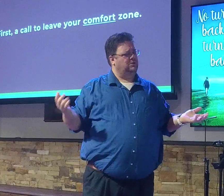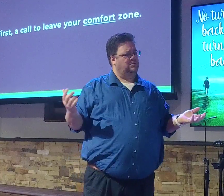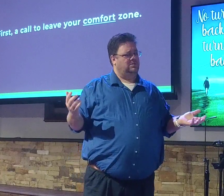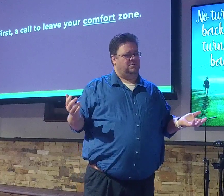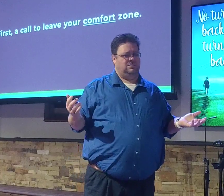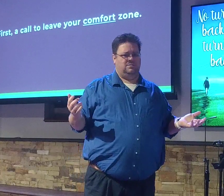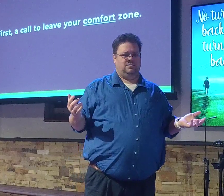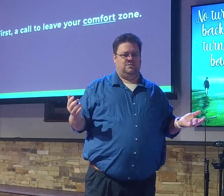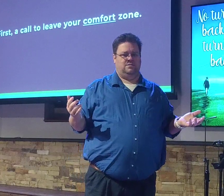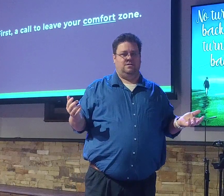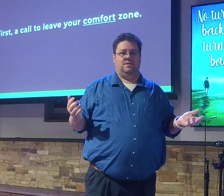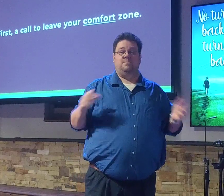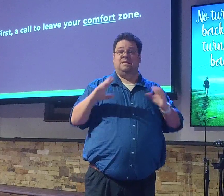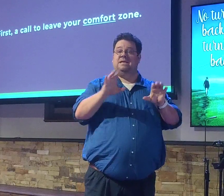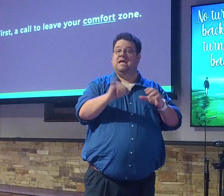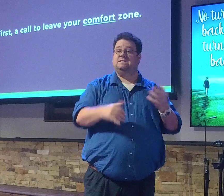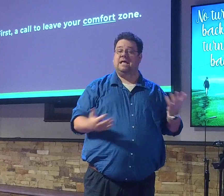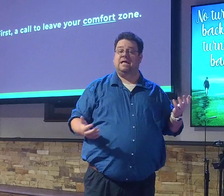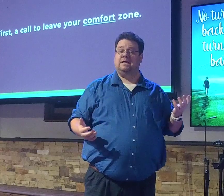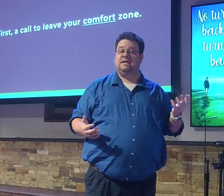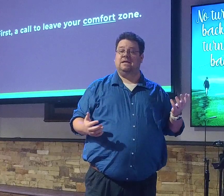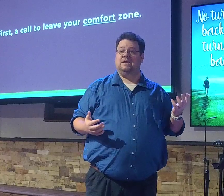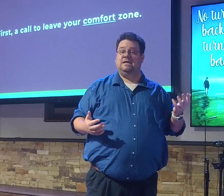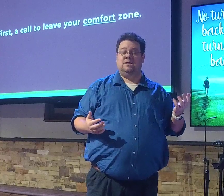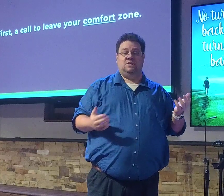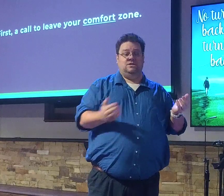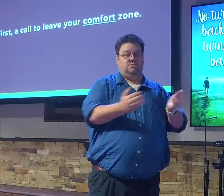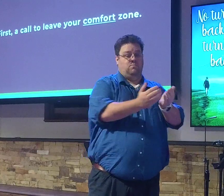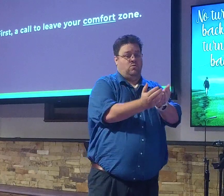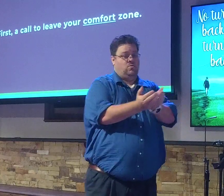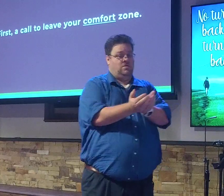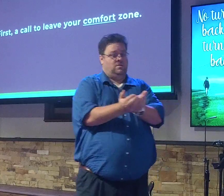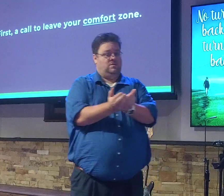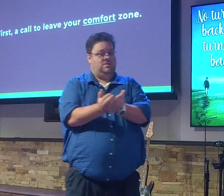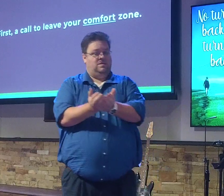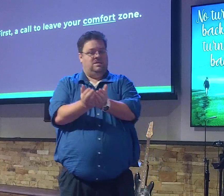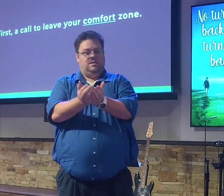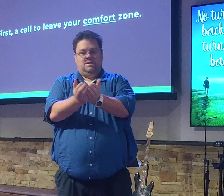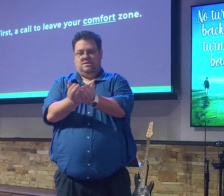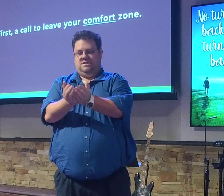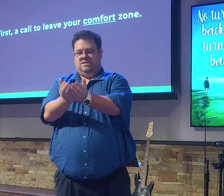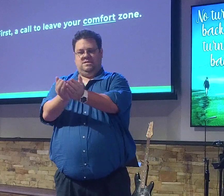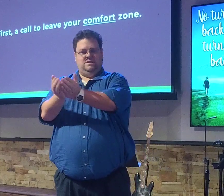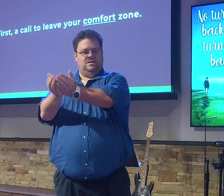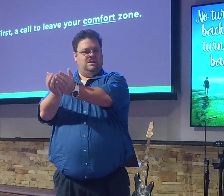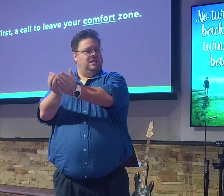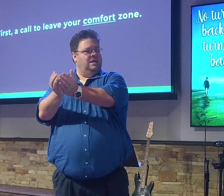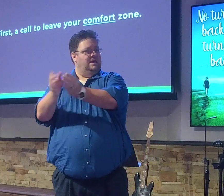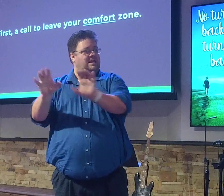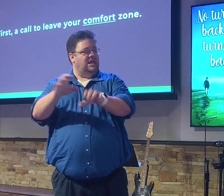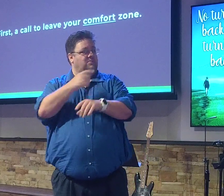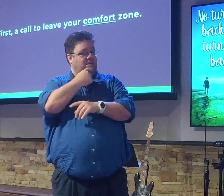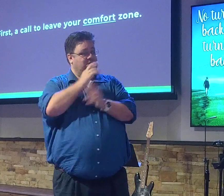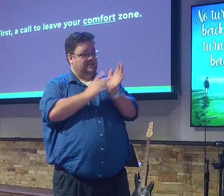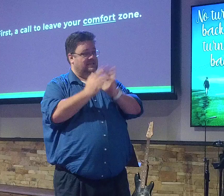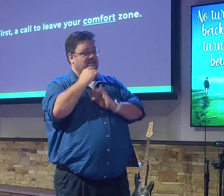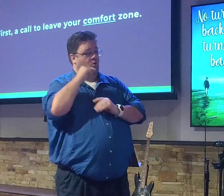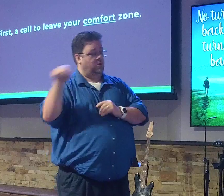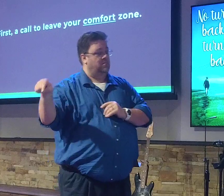But he does it. He thrusts out a little from the lamp. He does what Jesus said. Jesus now is sitting there and he's teaching the